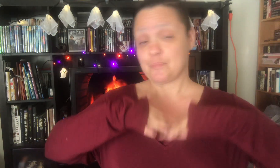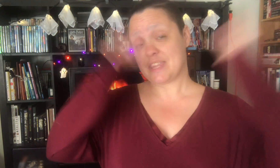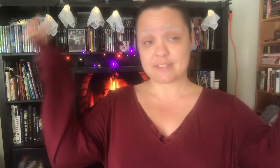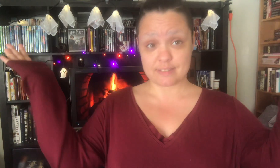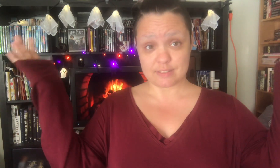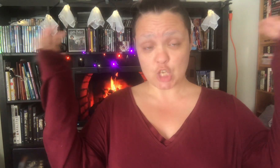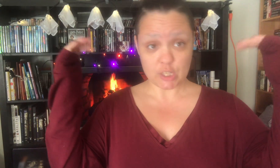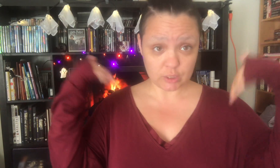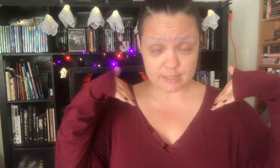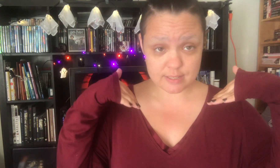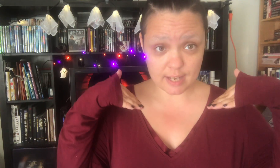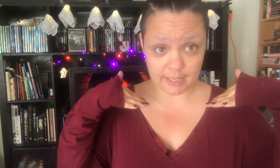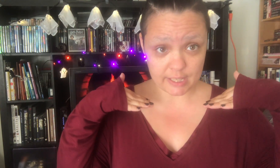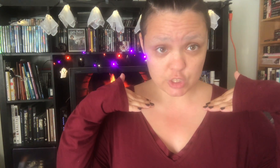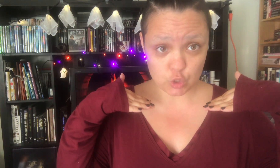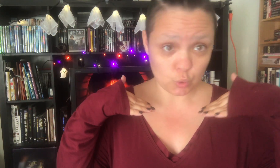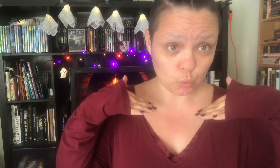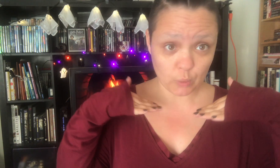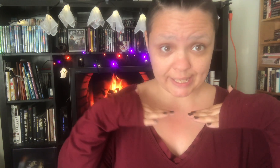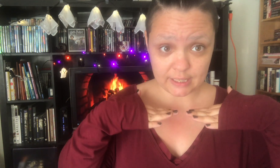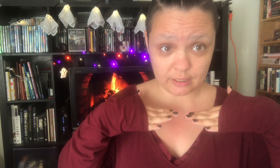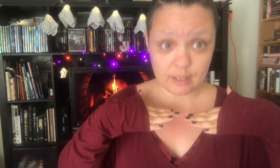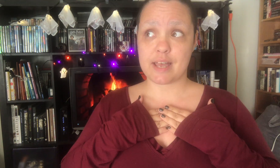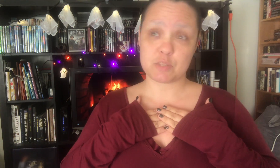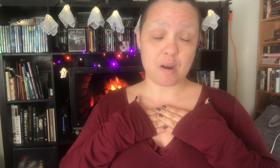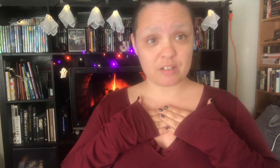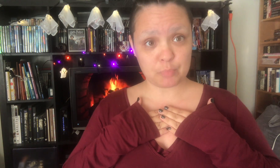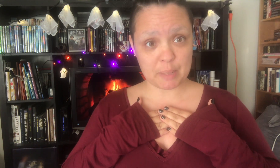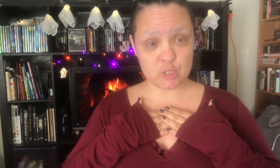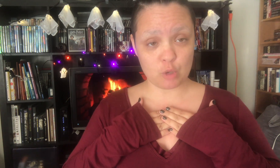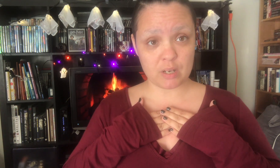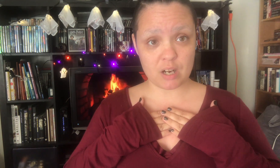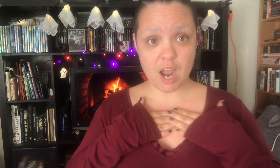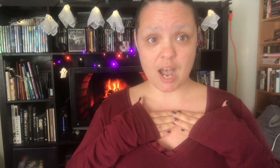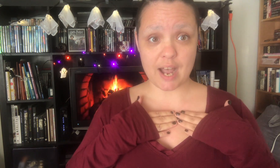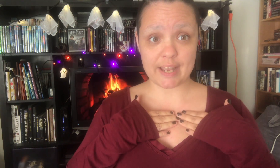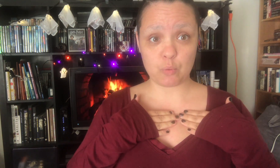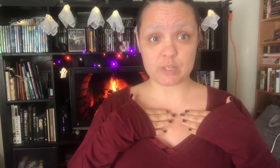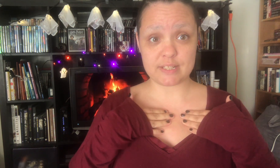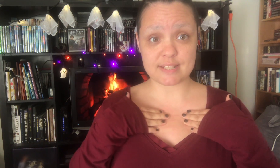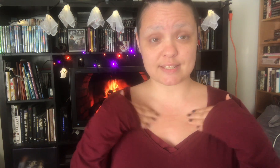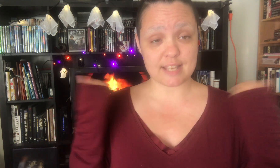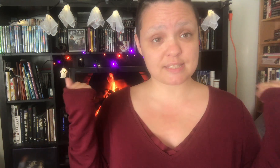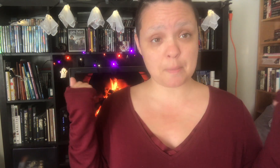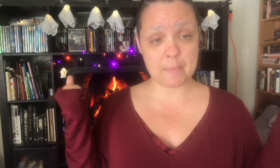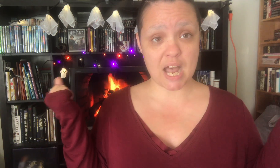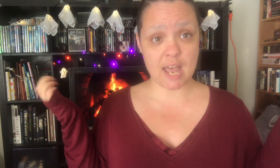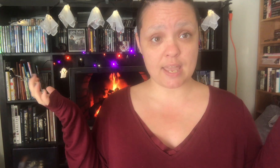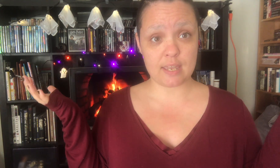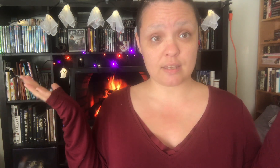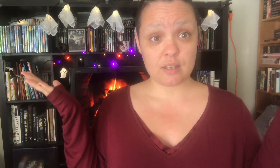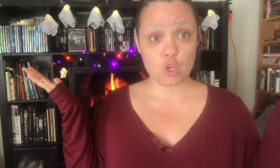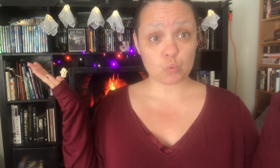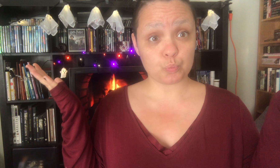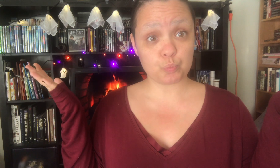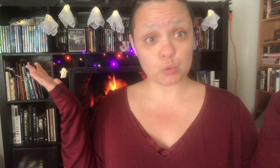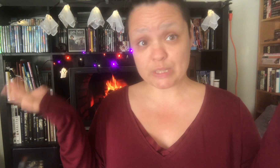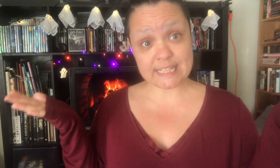This channel is dedicated to writing. As part of Preptober, I would discuss my routine.